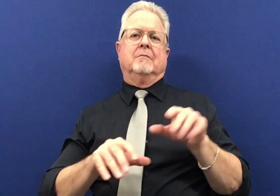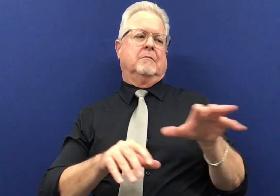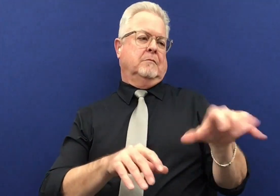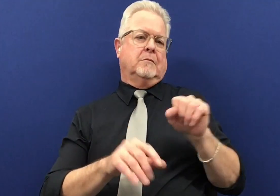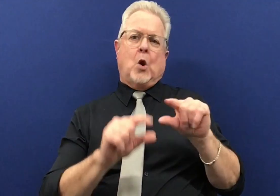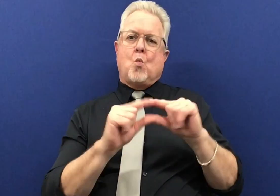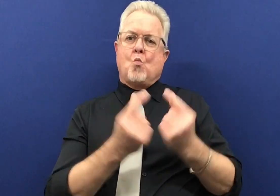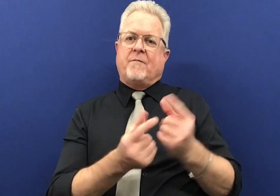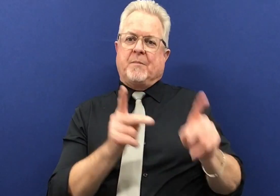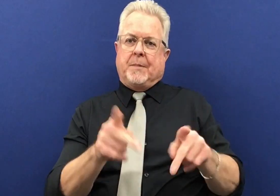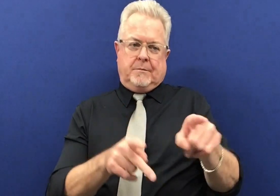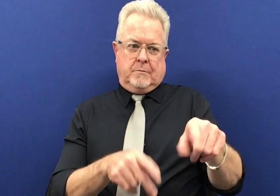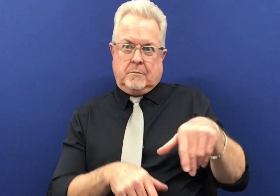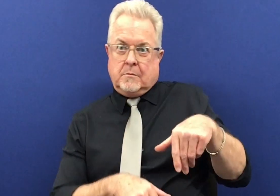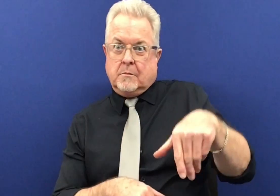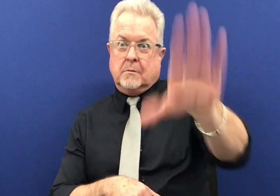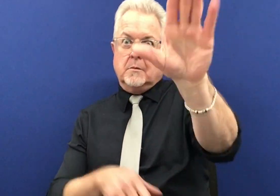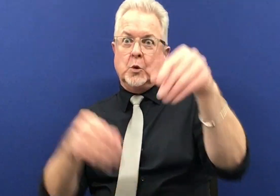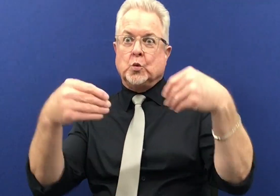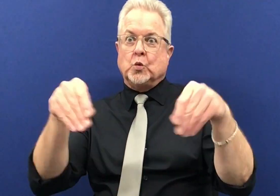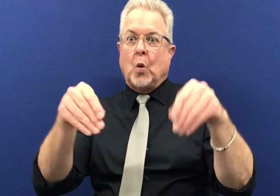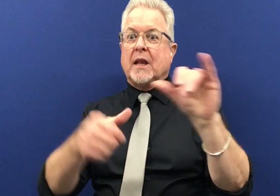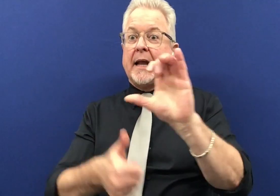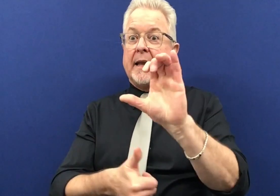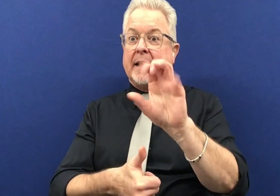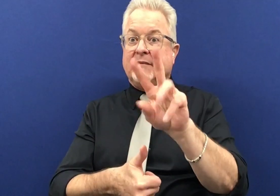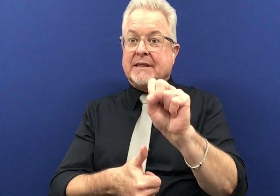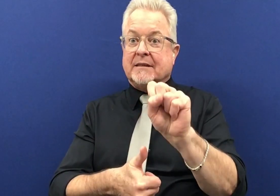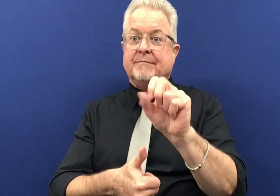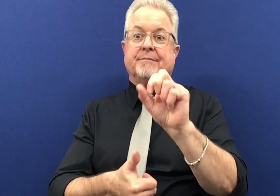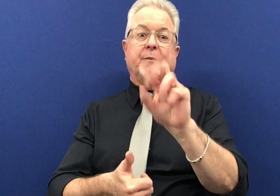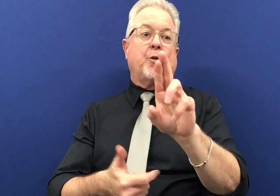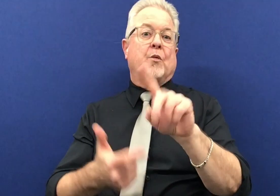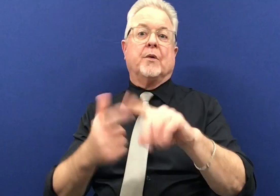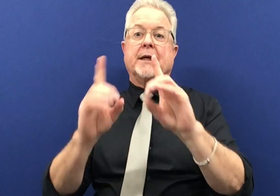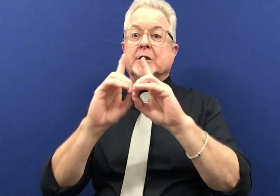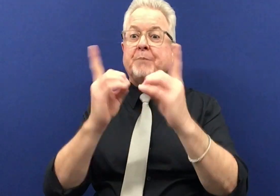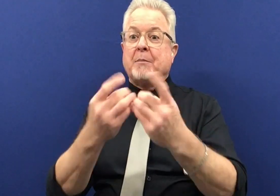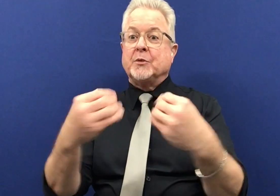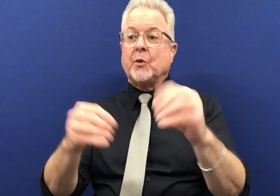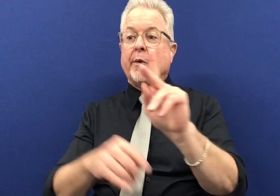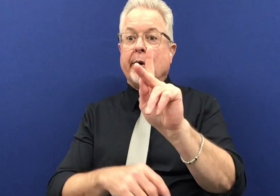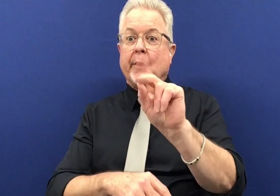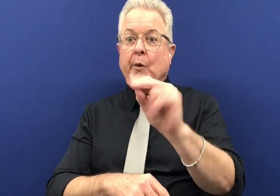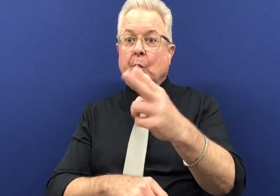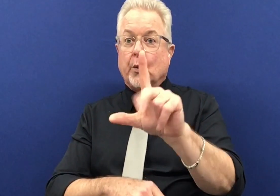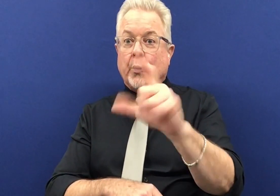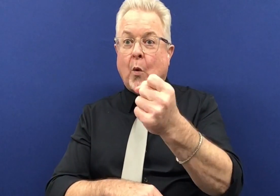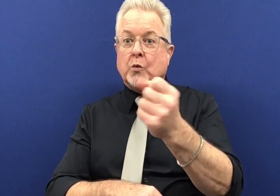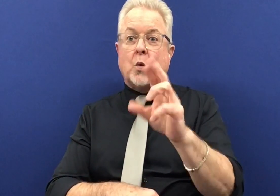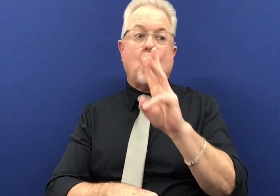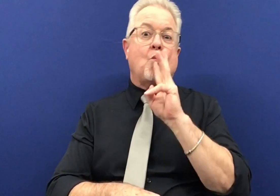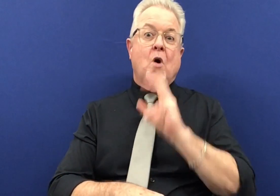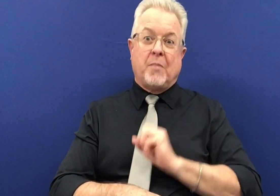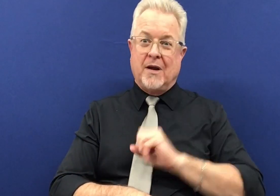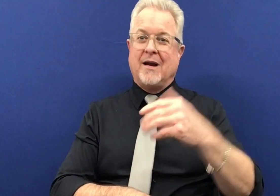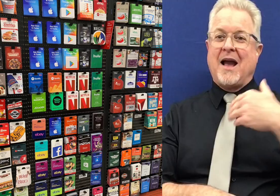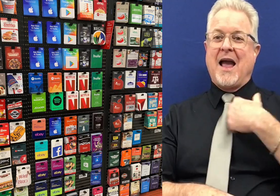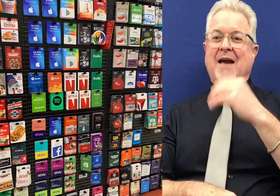machines are ready to do this scam they send a group of people into a store like cvs or a department